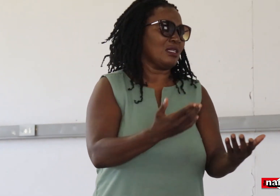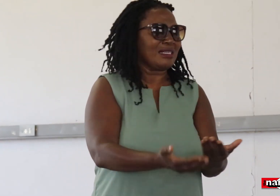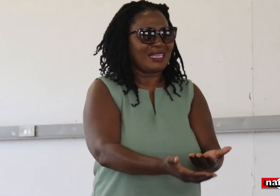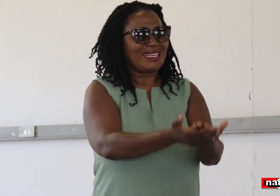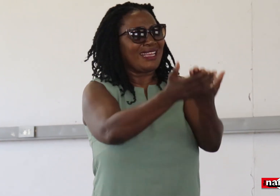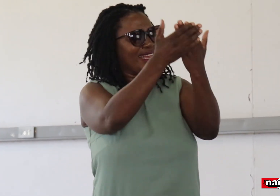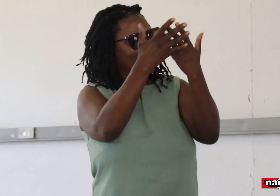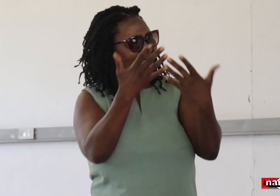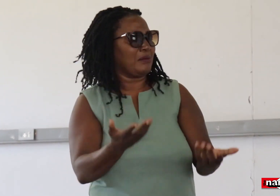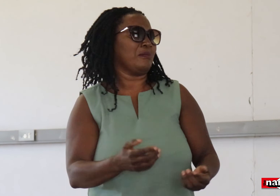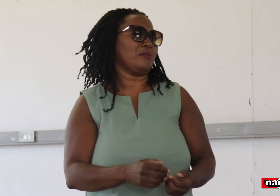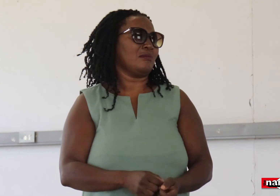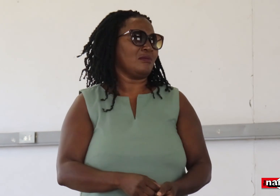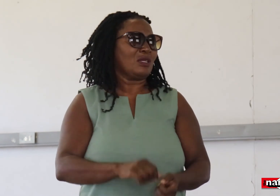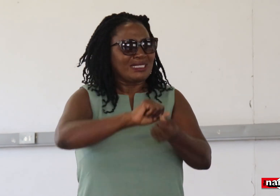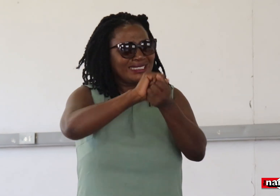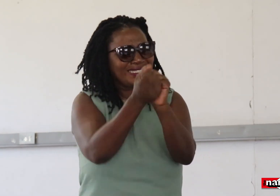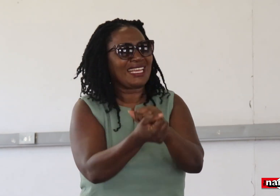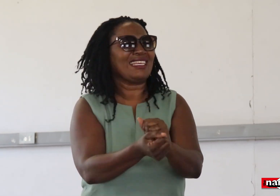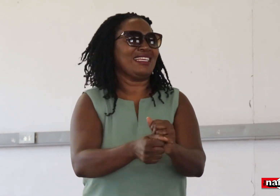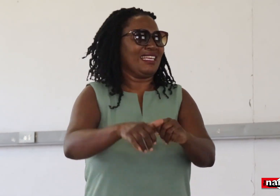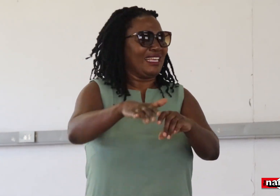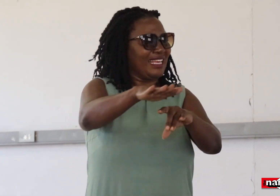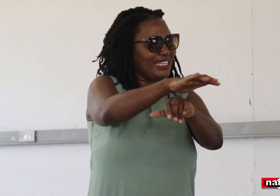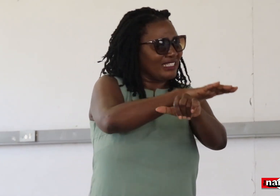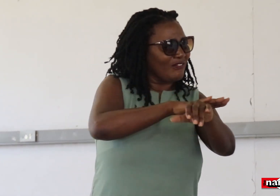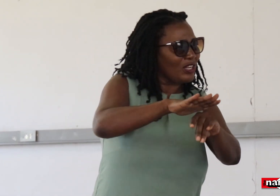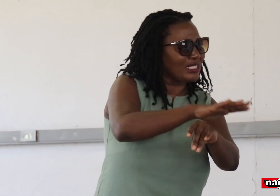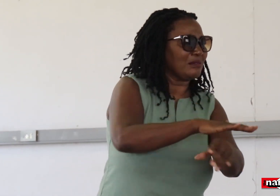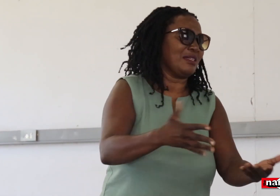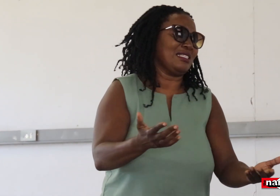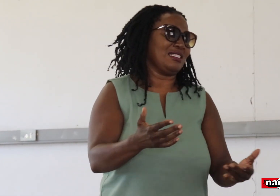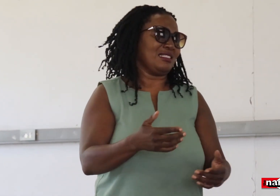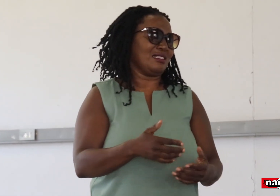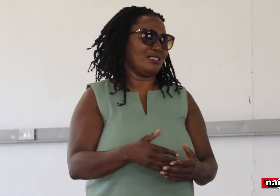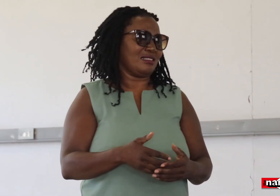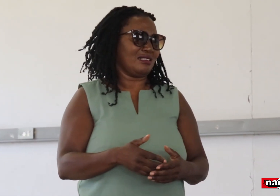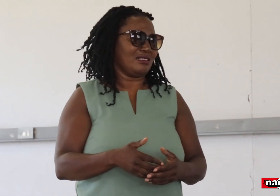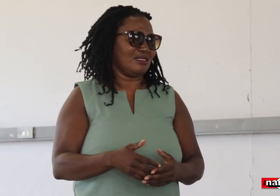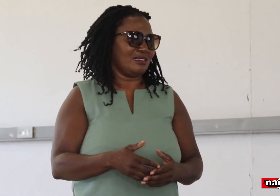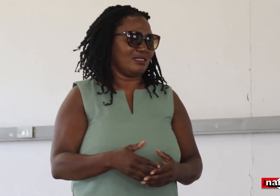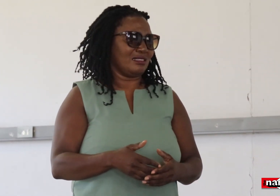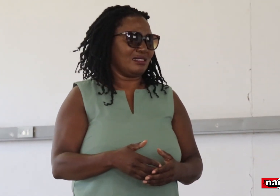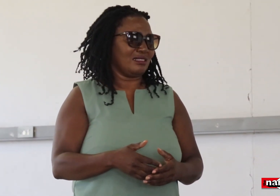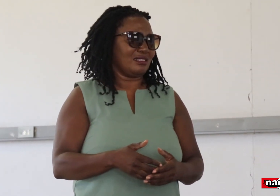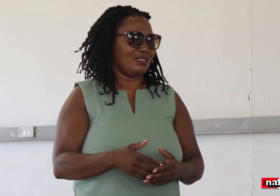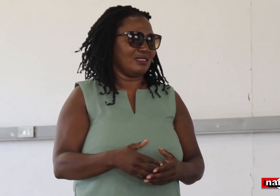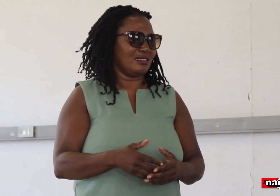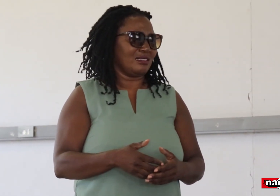Because people left our lives, especially their parents and the environment where are they?